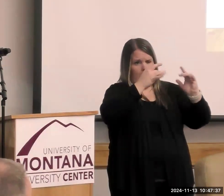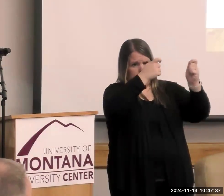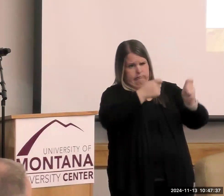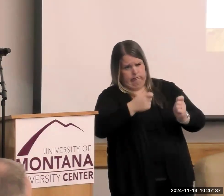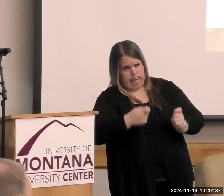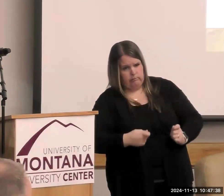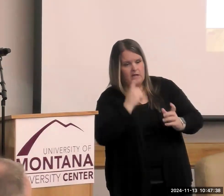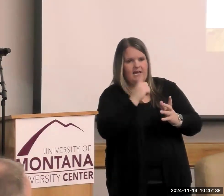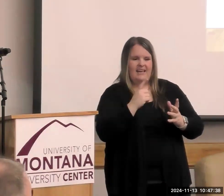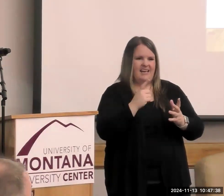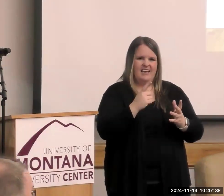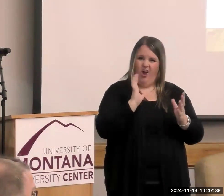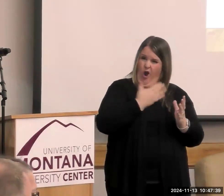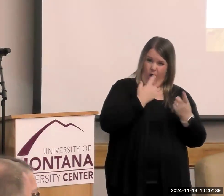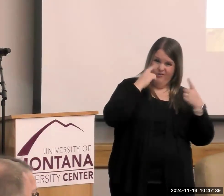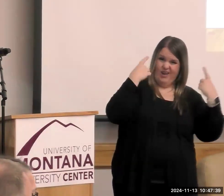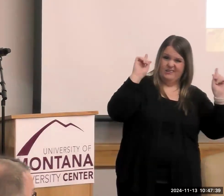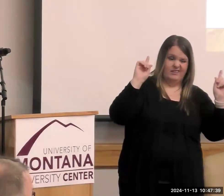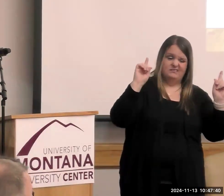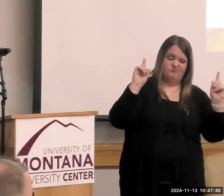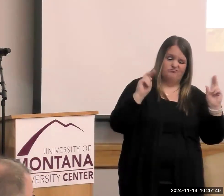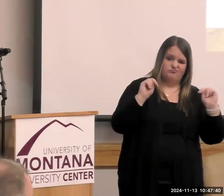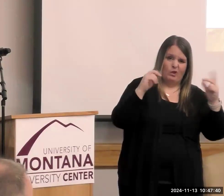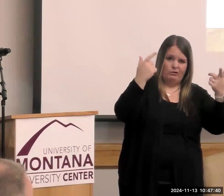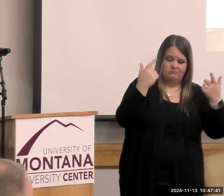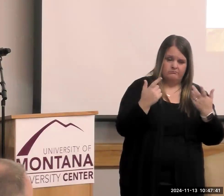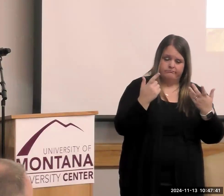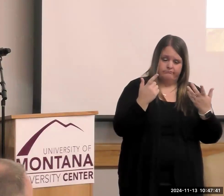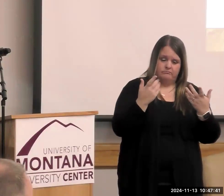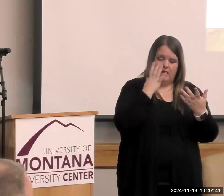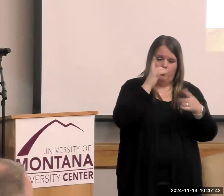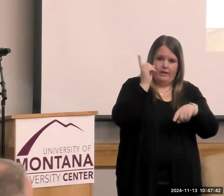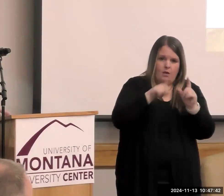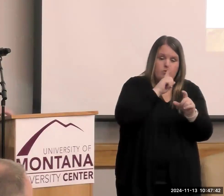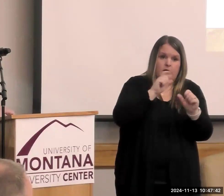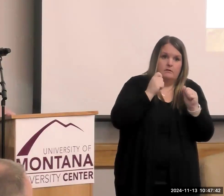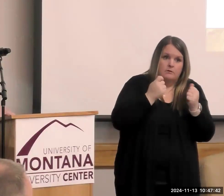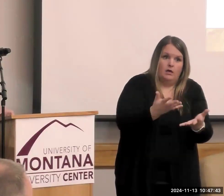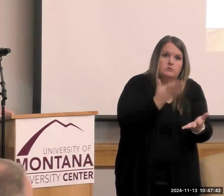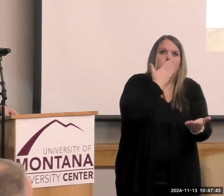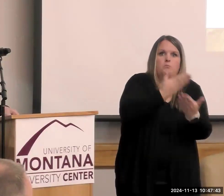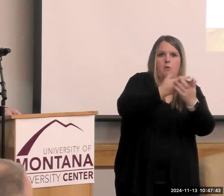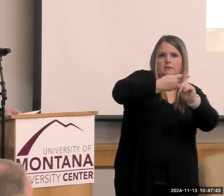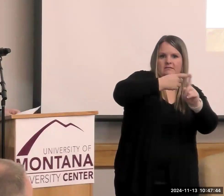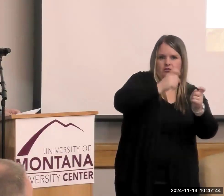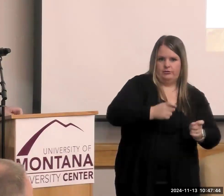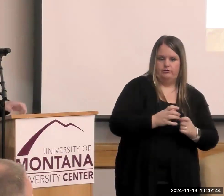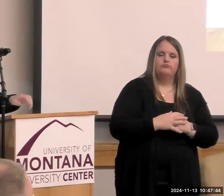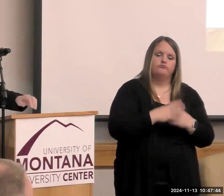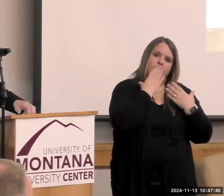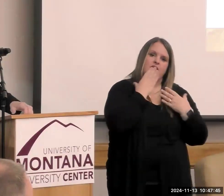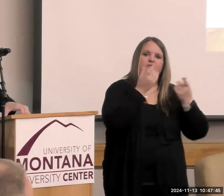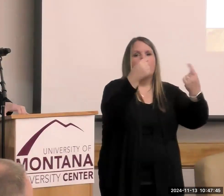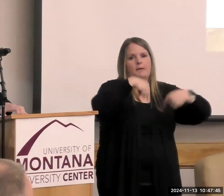effectiveness at really causing sustainable change in our communities. So thank you for coming. This session, we're going to talk about